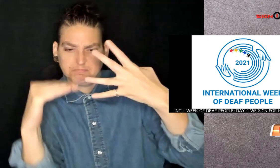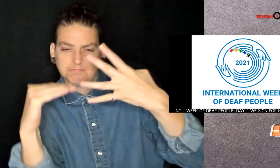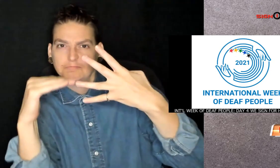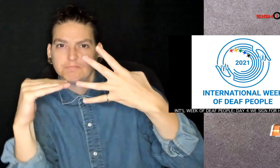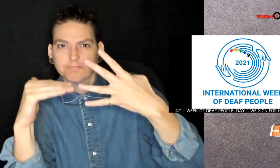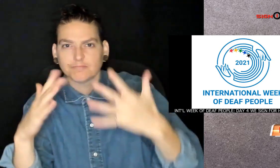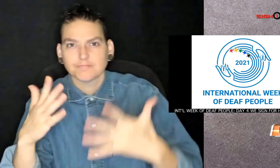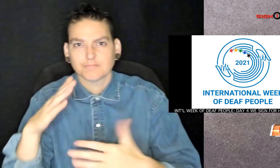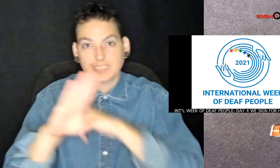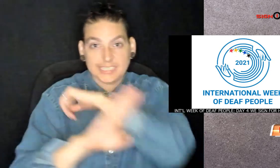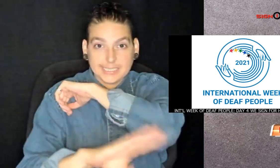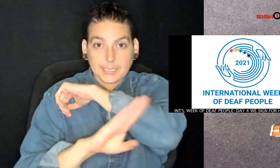of September.